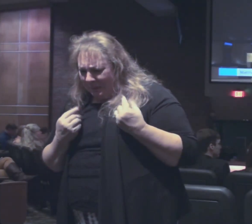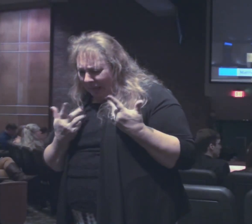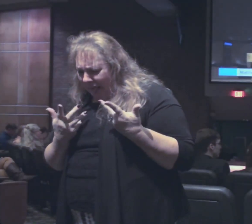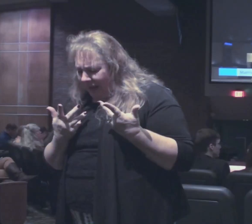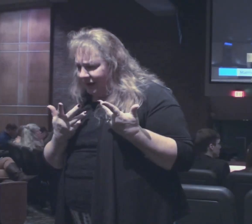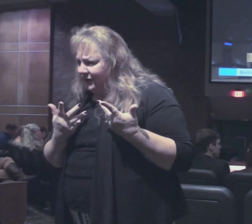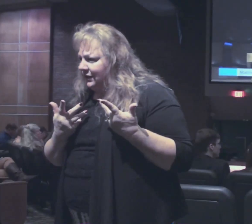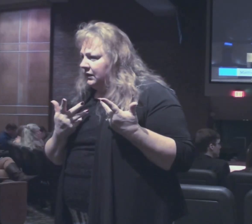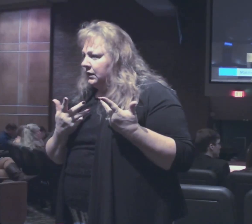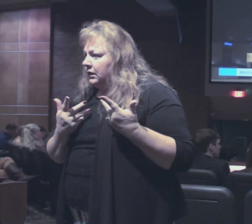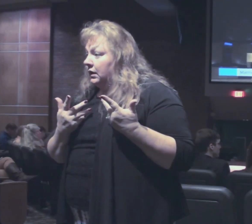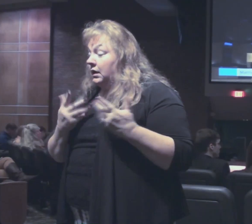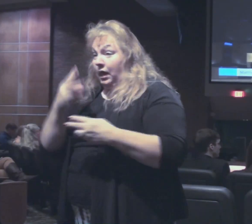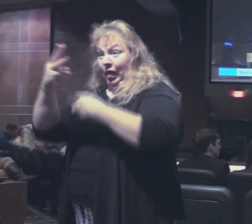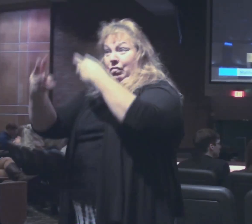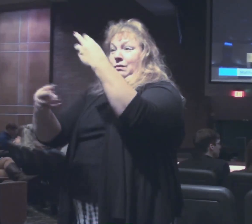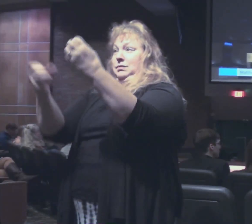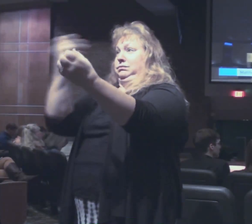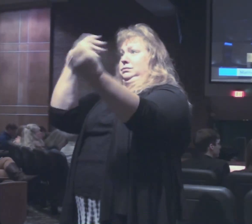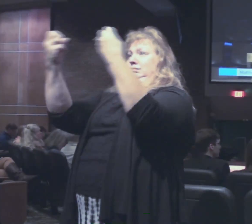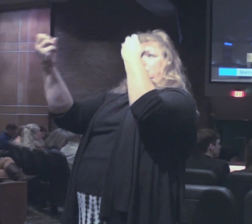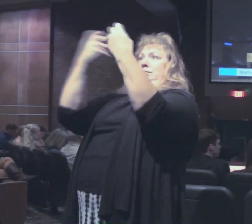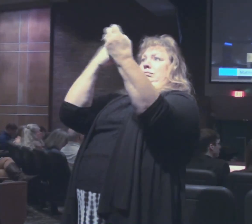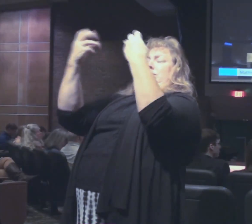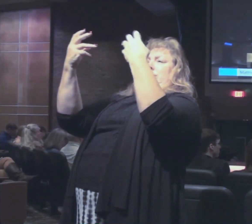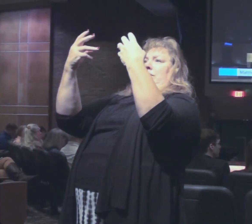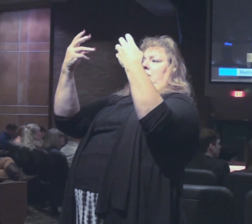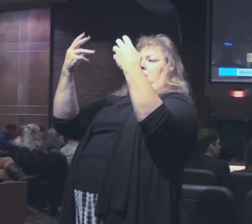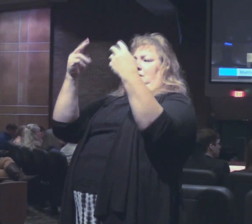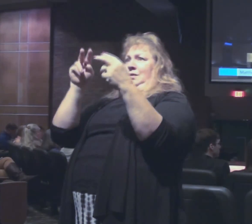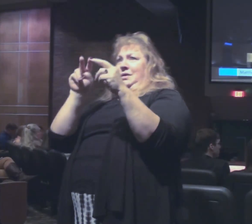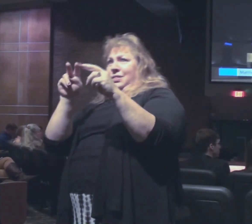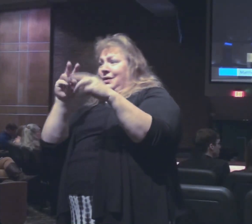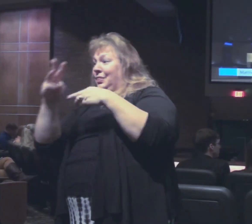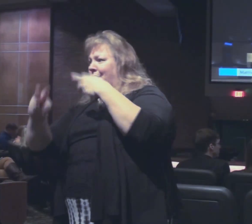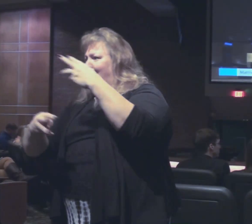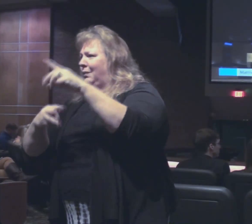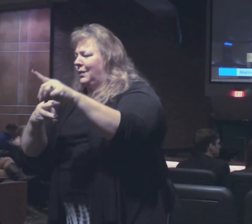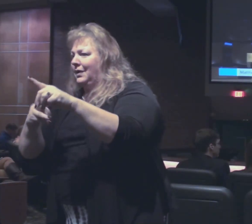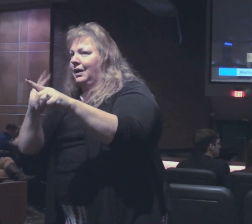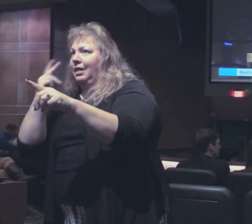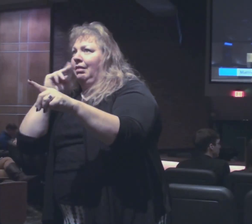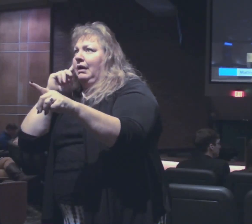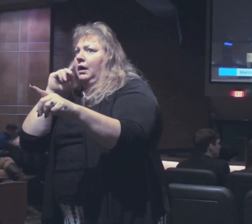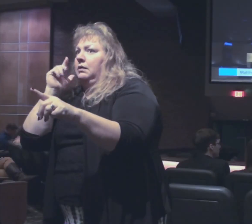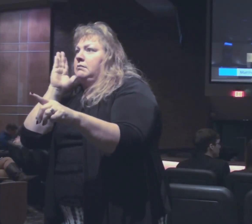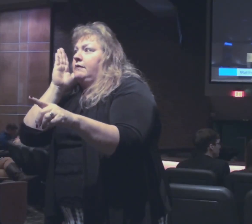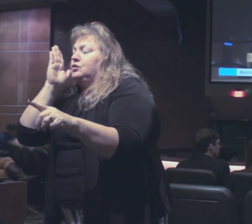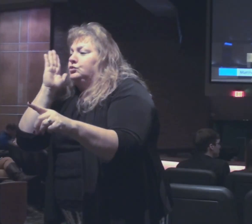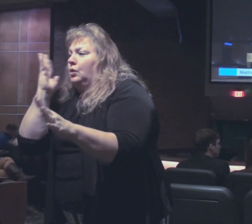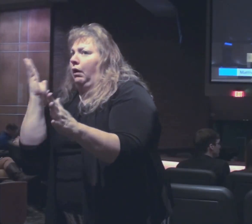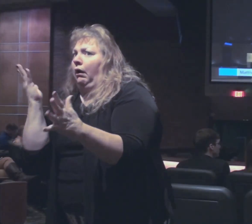And we are bombarded in the world. The world is worried about the tomorrows.